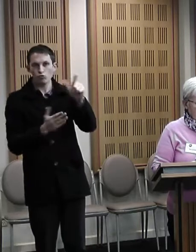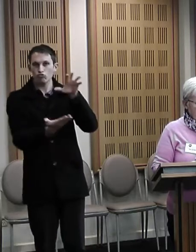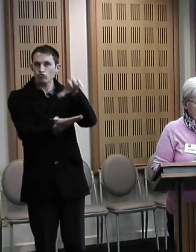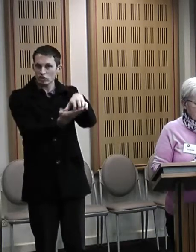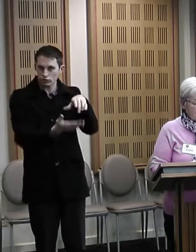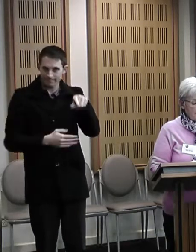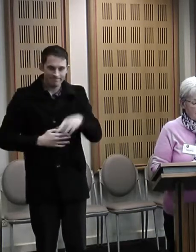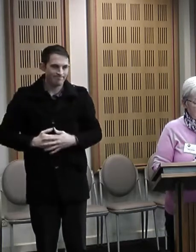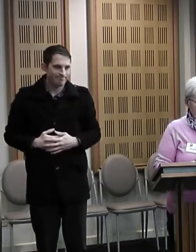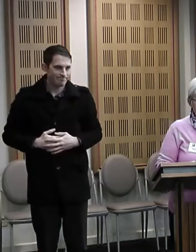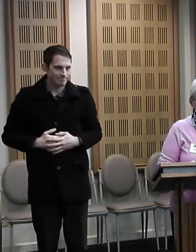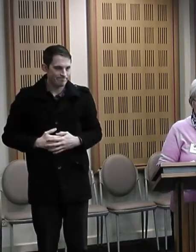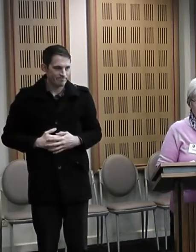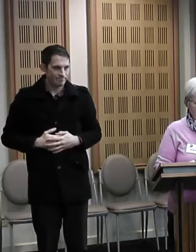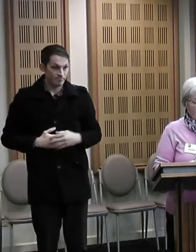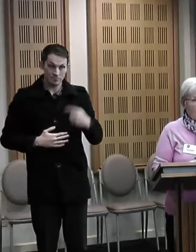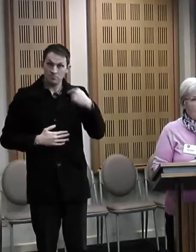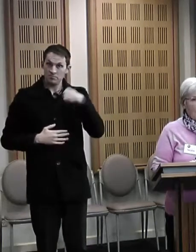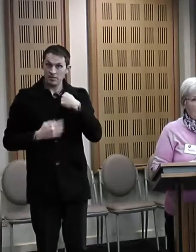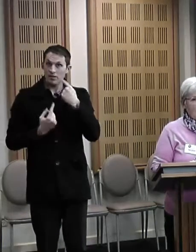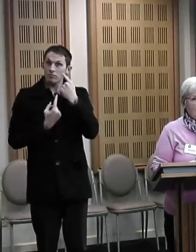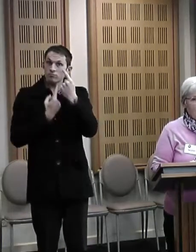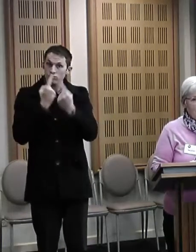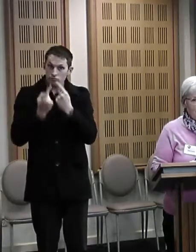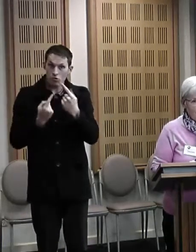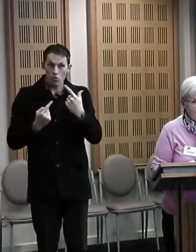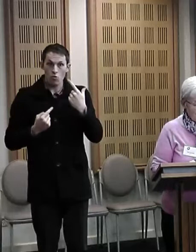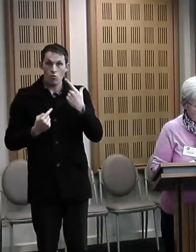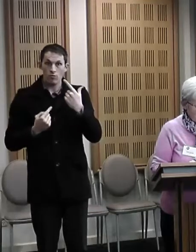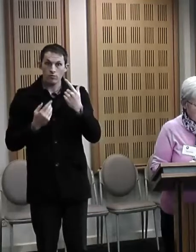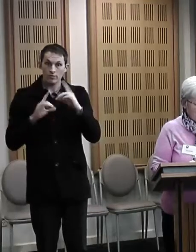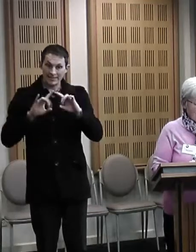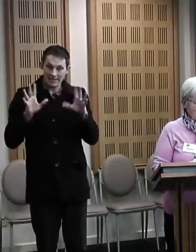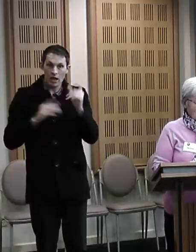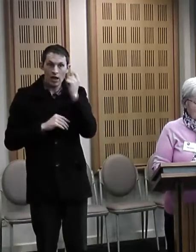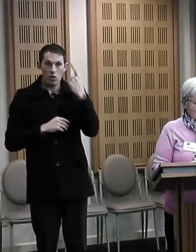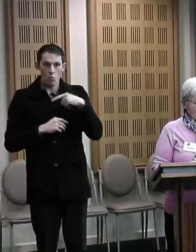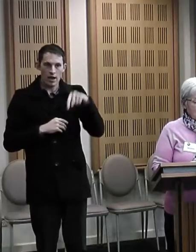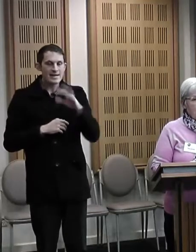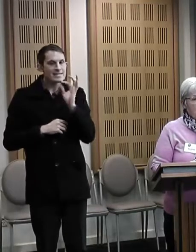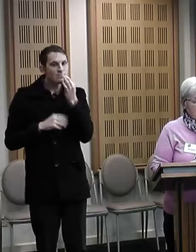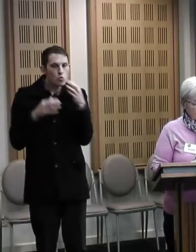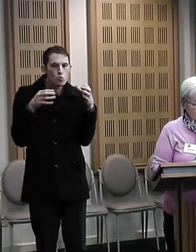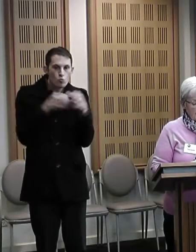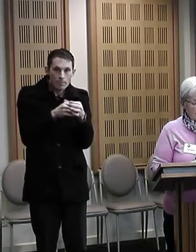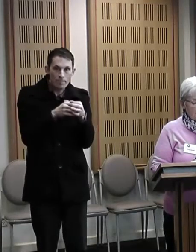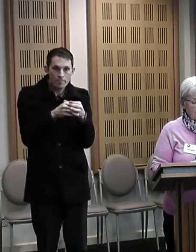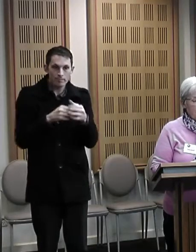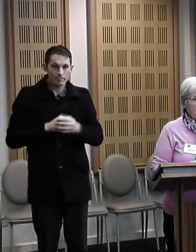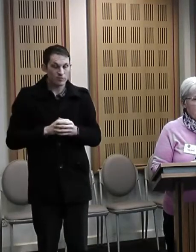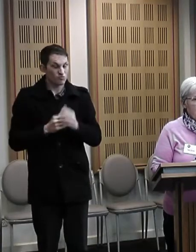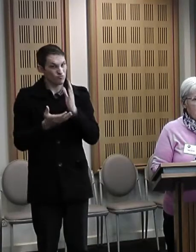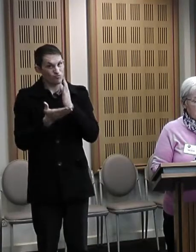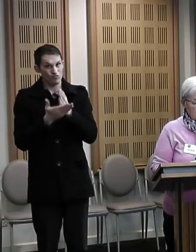I'm telling you this by way of explaining why we are a small contingent today. It wasn't possible for staff